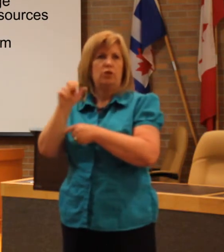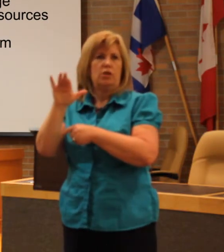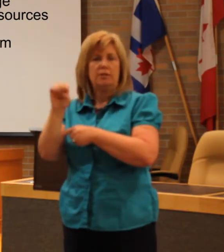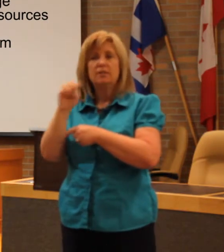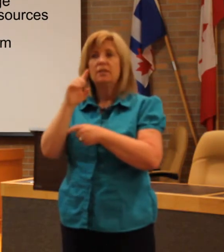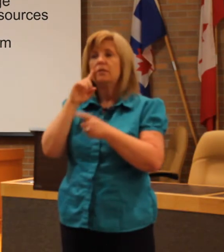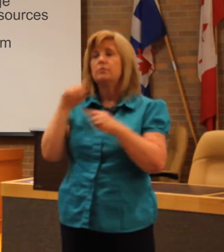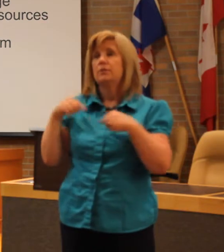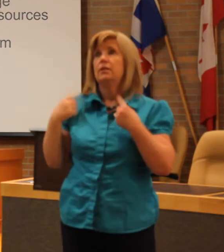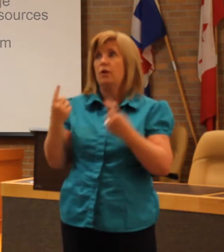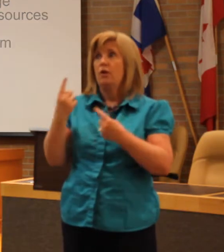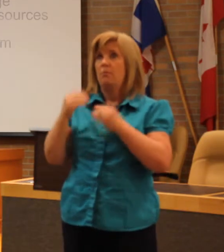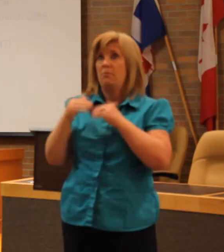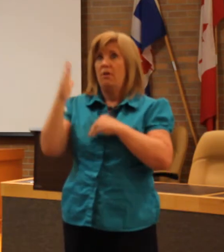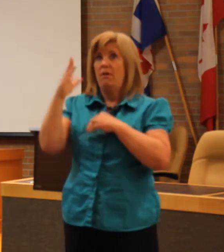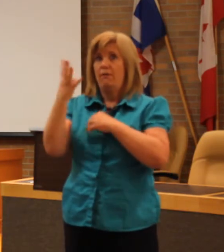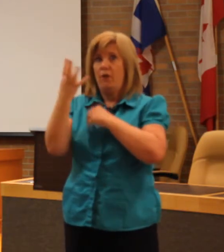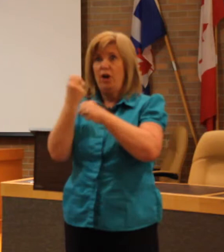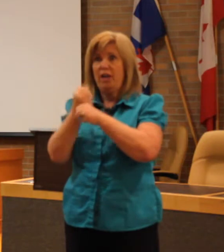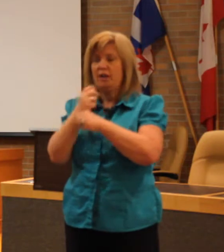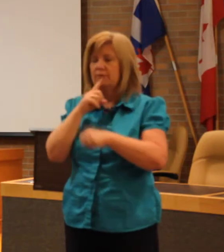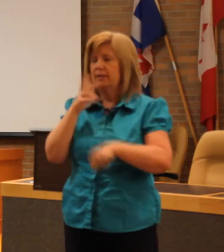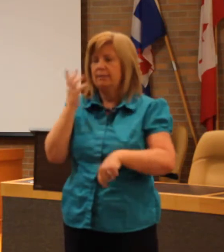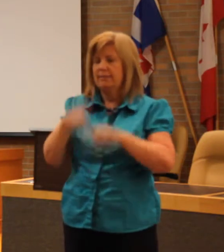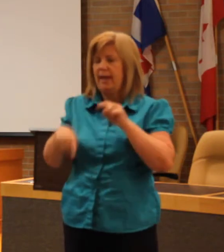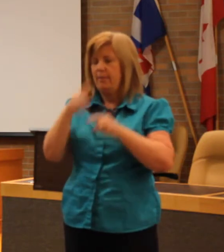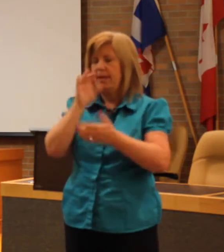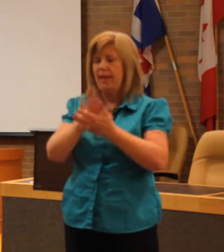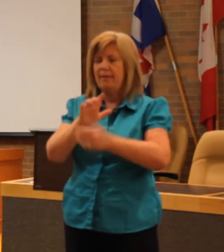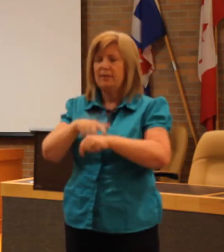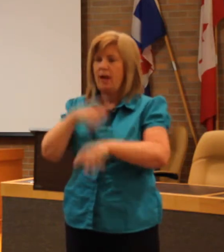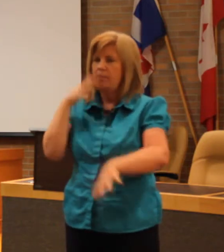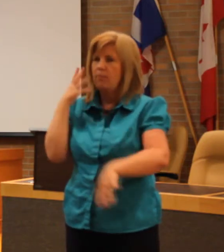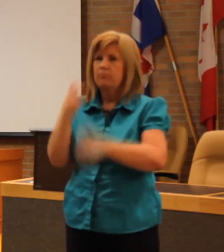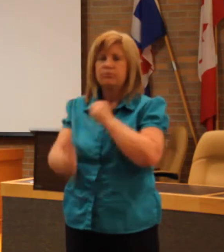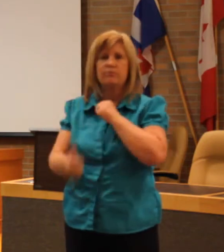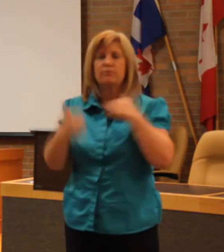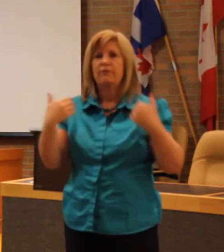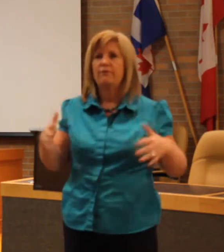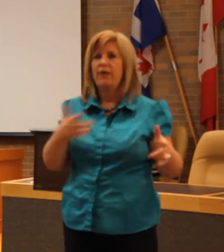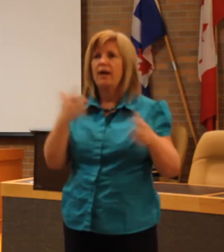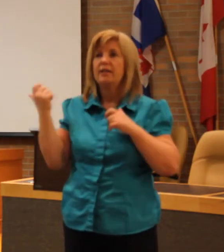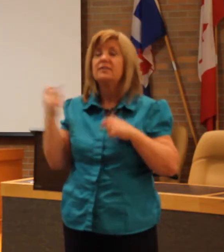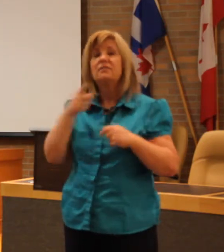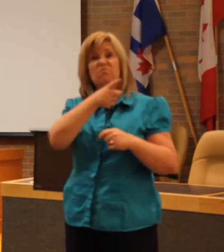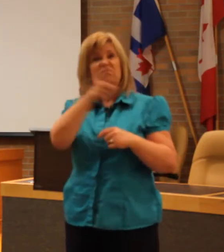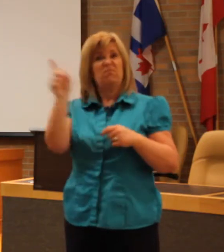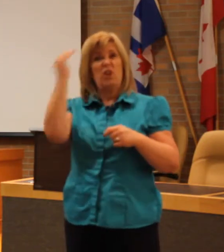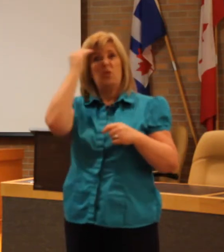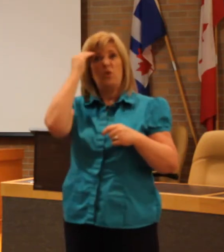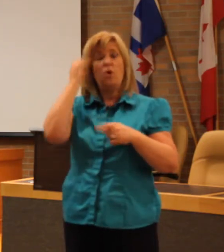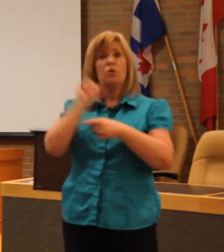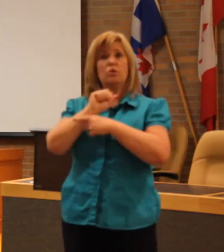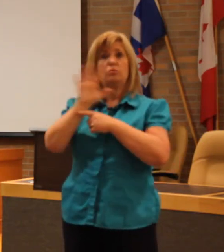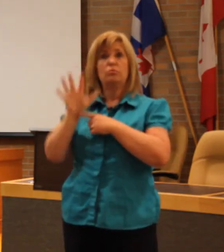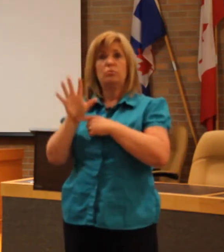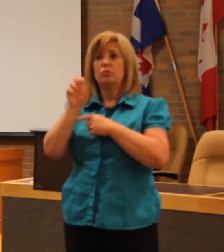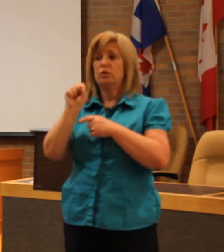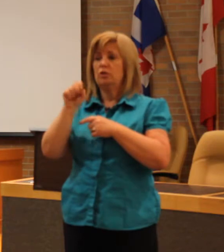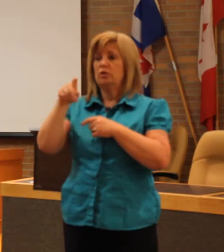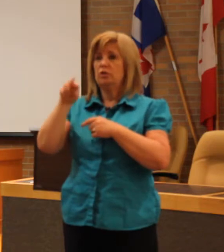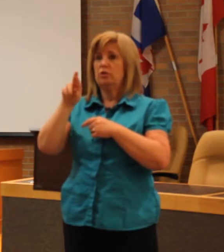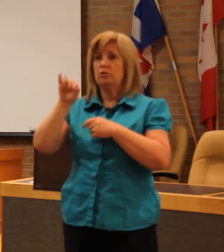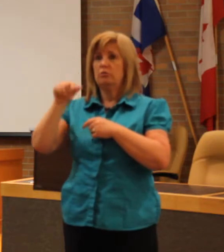four years, now it's hard to believe. Time has flown. But I don't know how many of you are familiar with Springtide Resources, but what